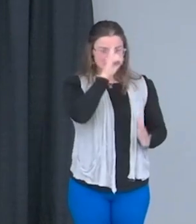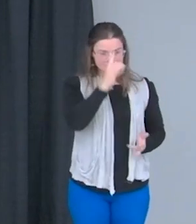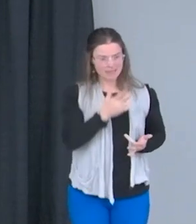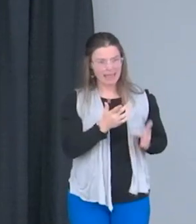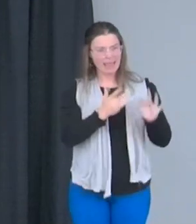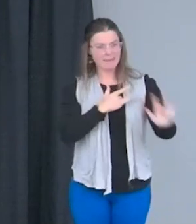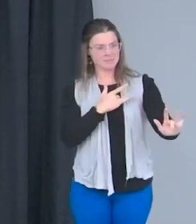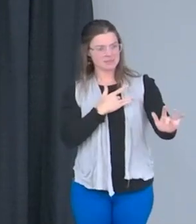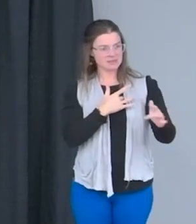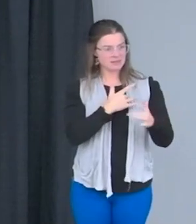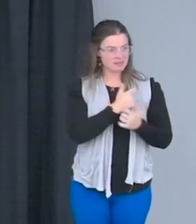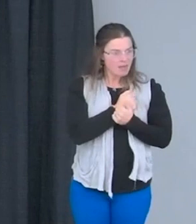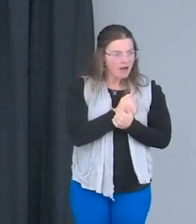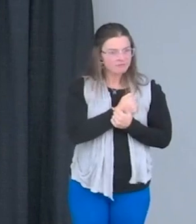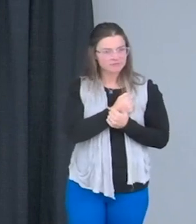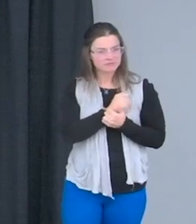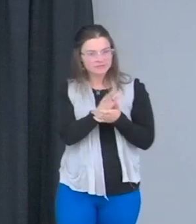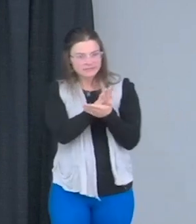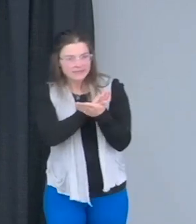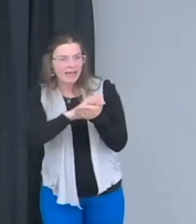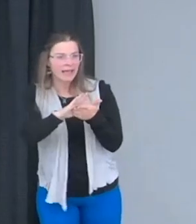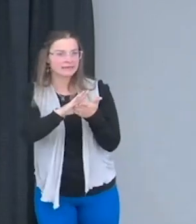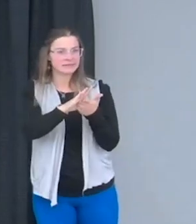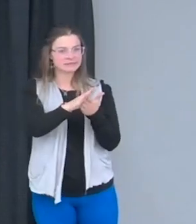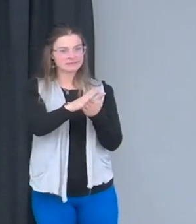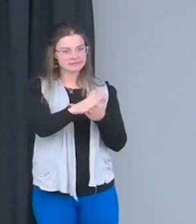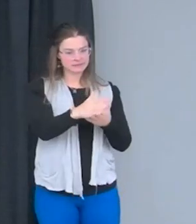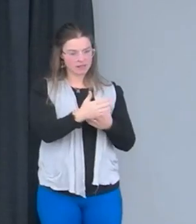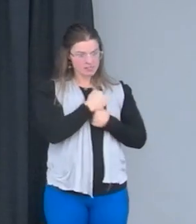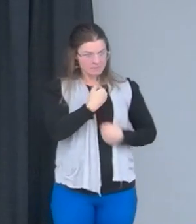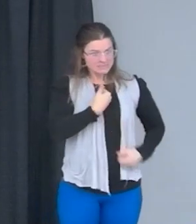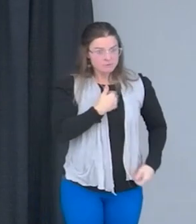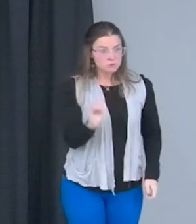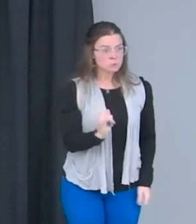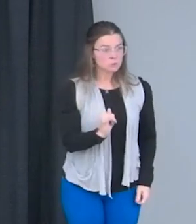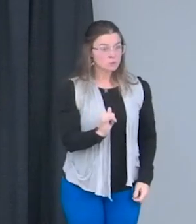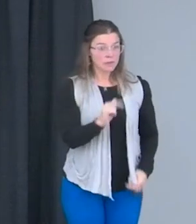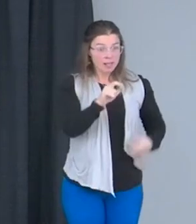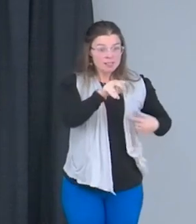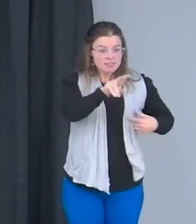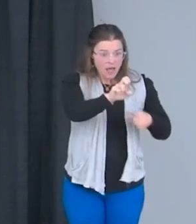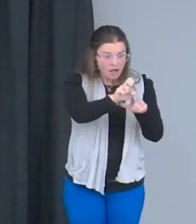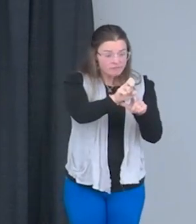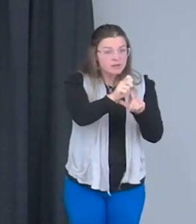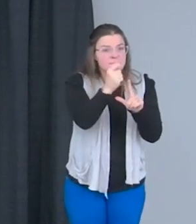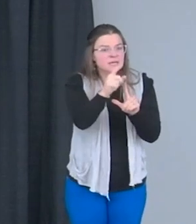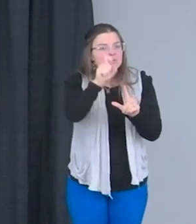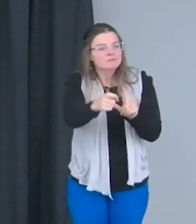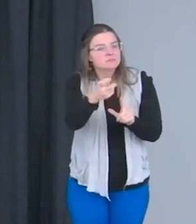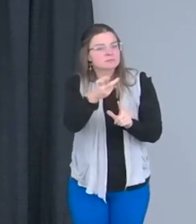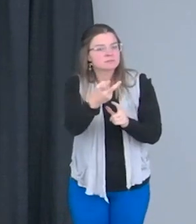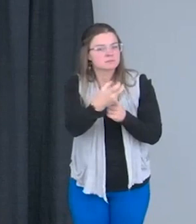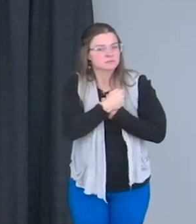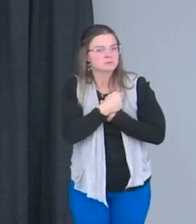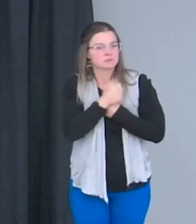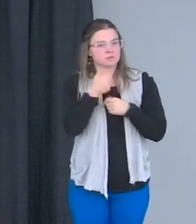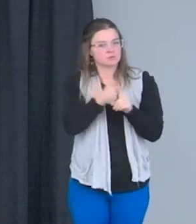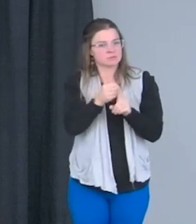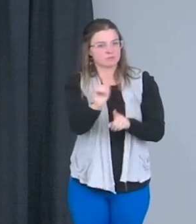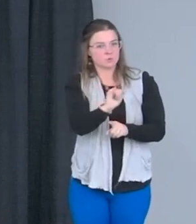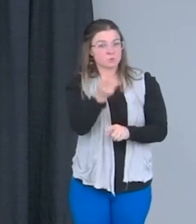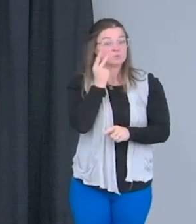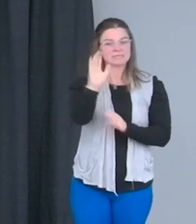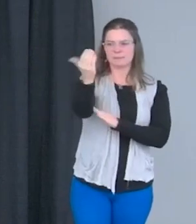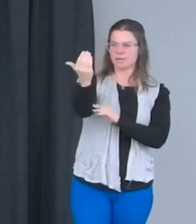kindness, awareness, self-love, right? Because it's not just about love. It's about how much you see yourself. How are you looking in a mirror?